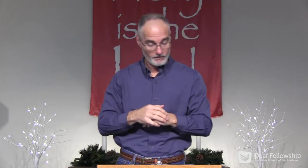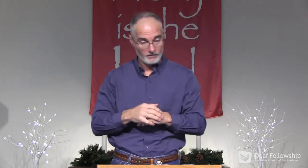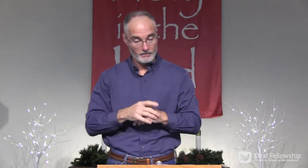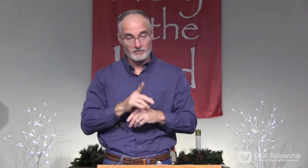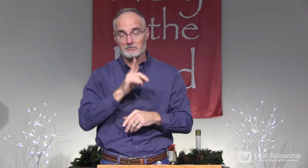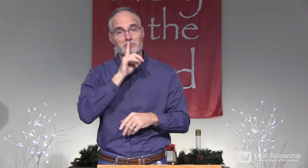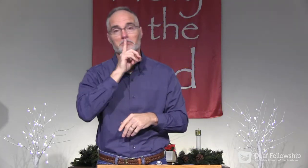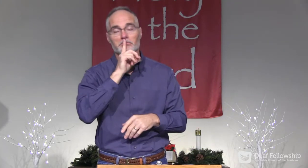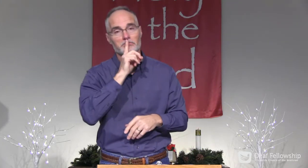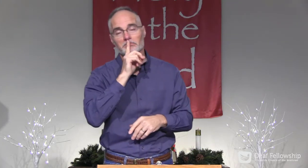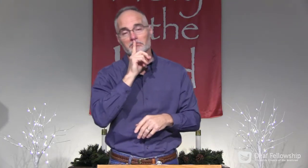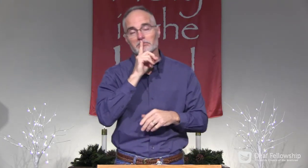that's going on.